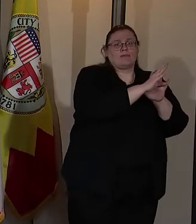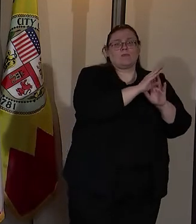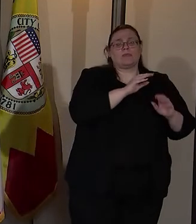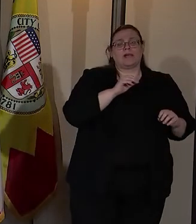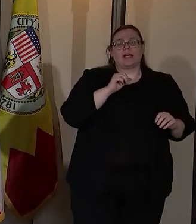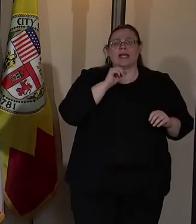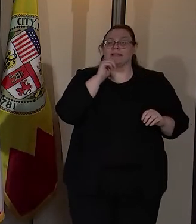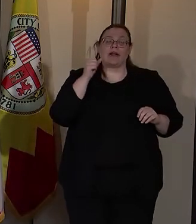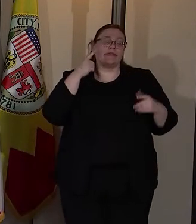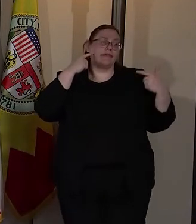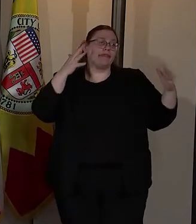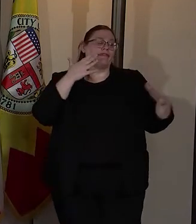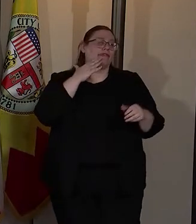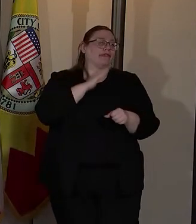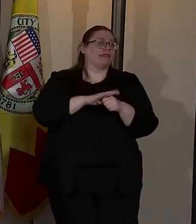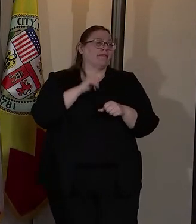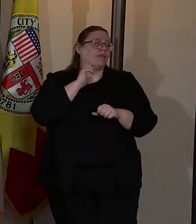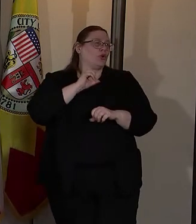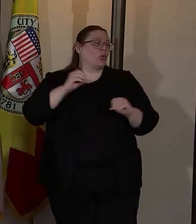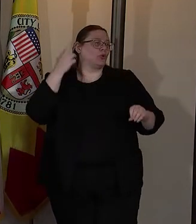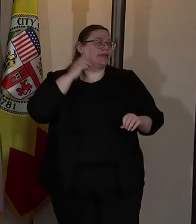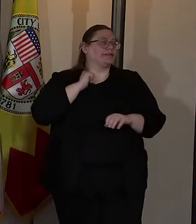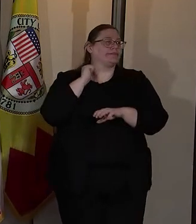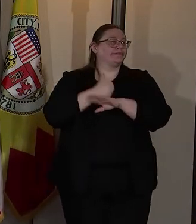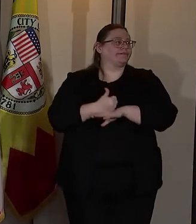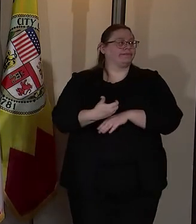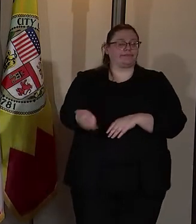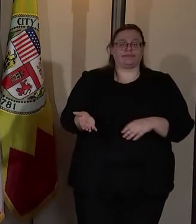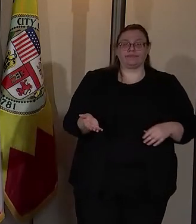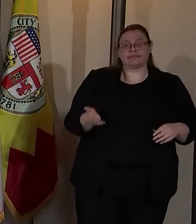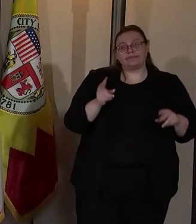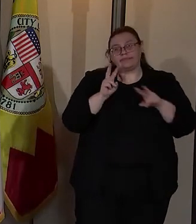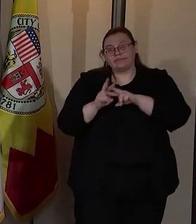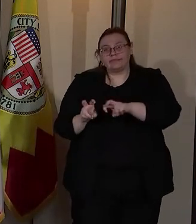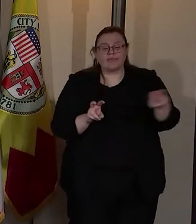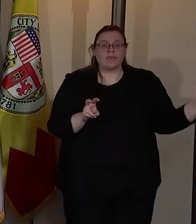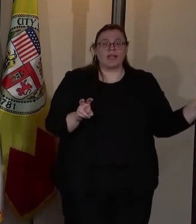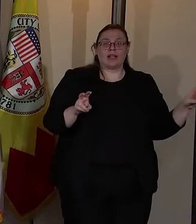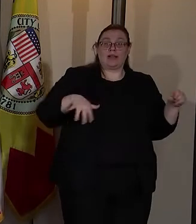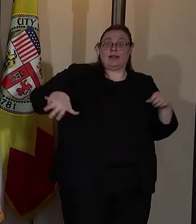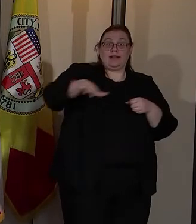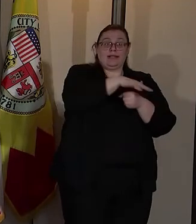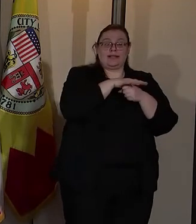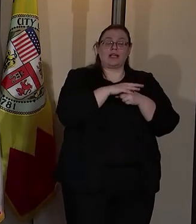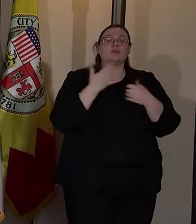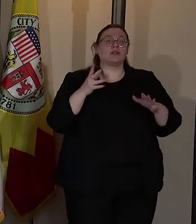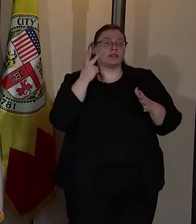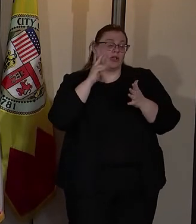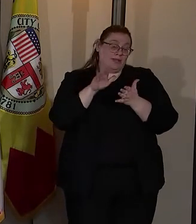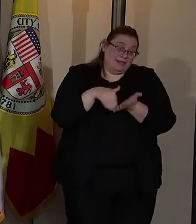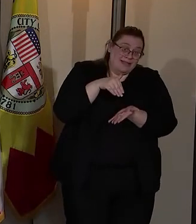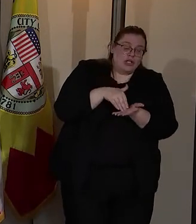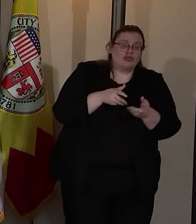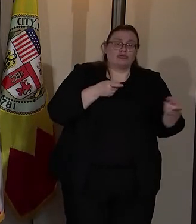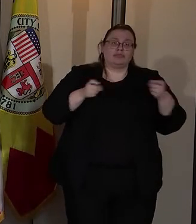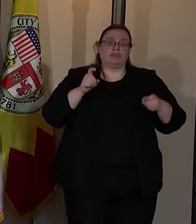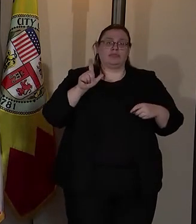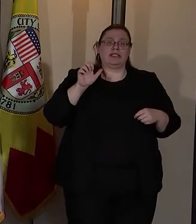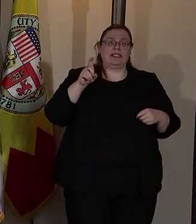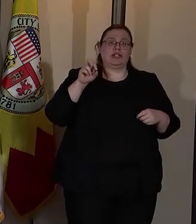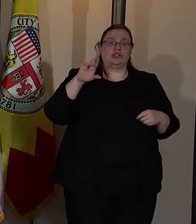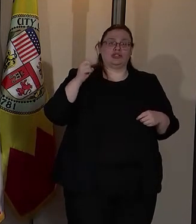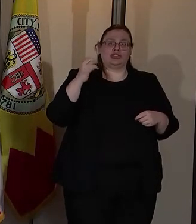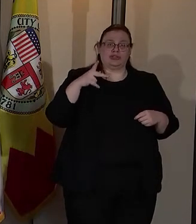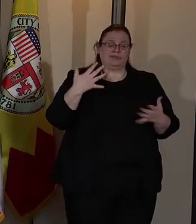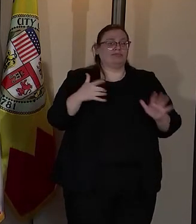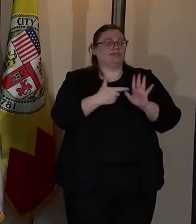for the sense of programming. As we looked across the varying stages of these sites, we saw that a centralized leadership was